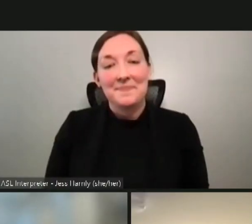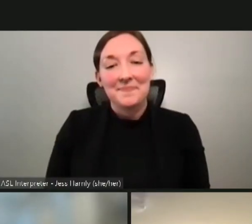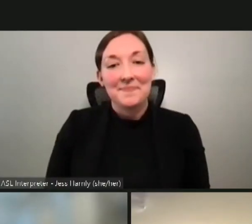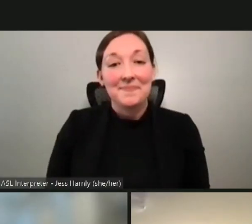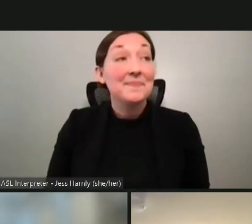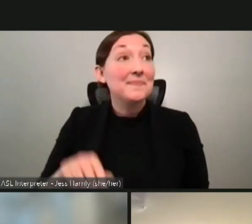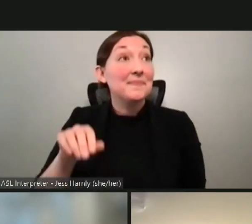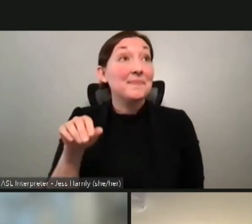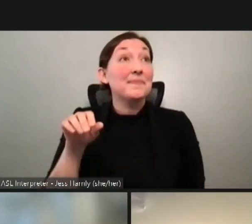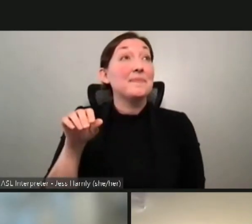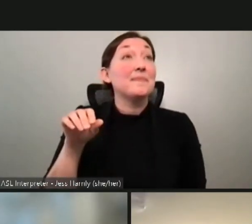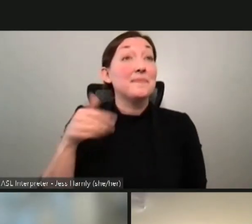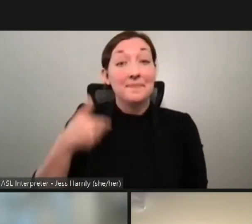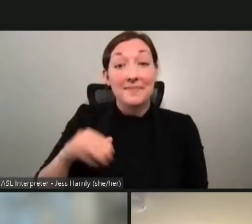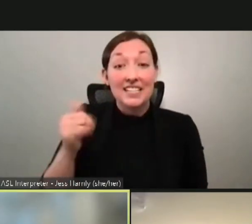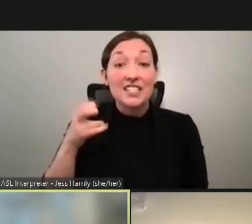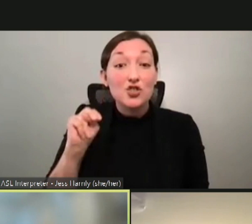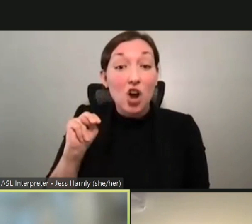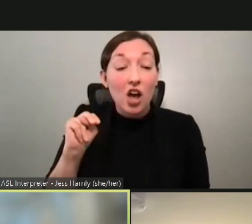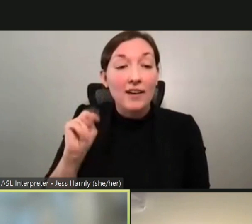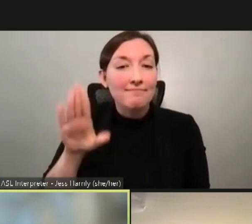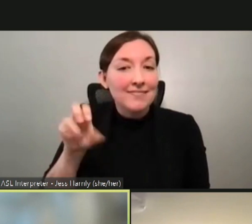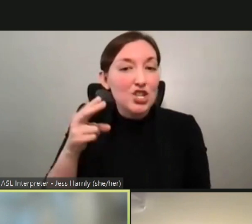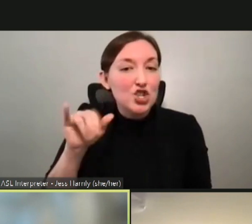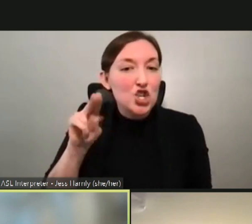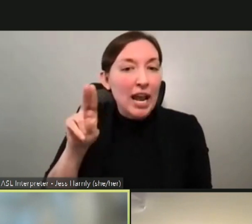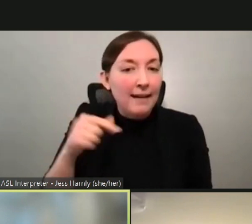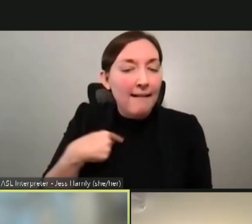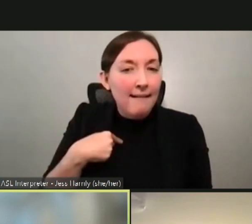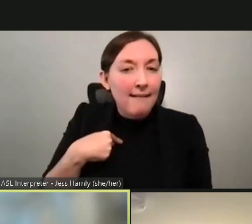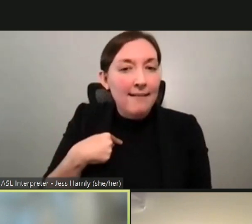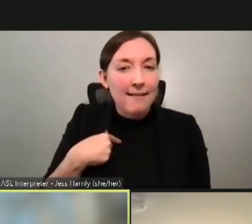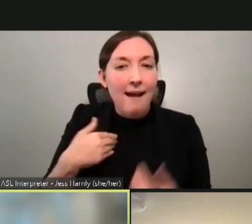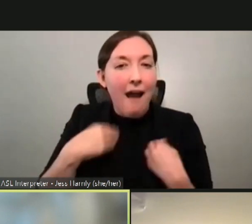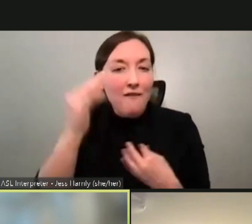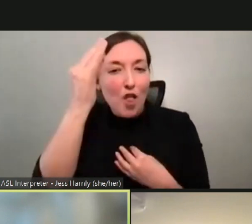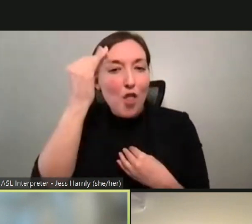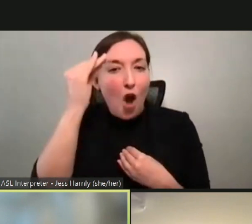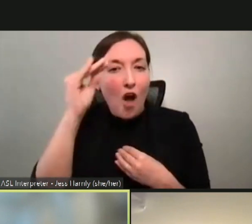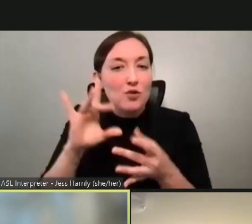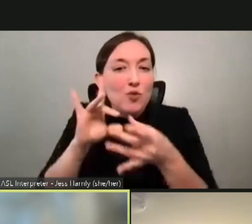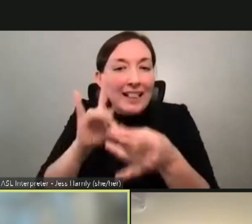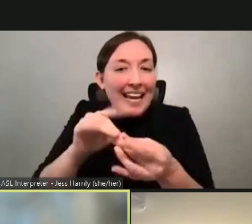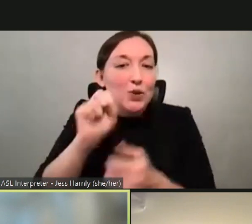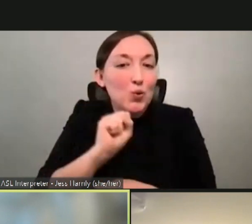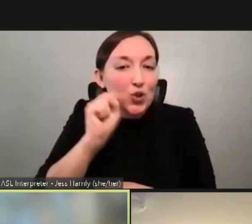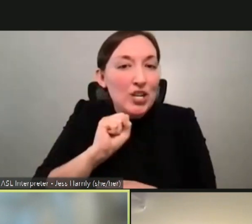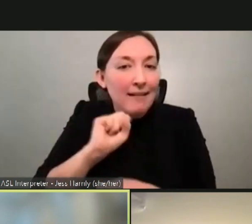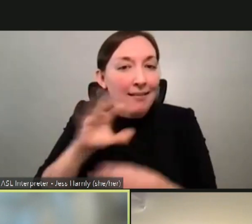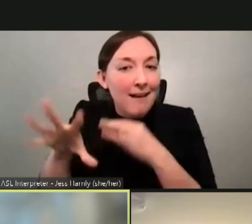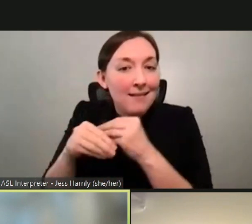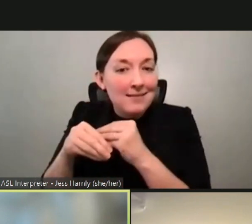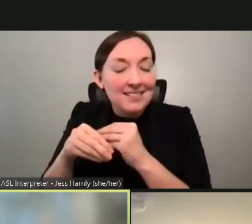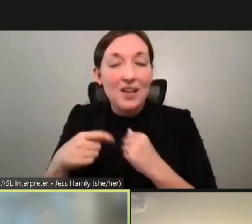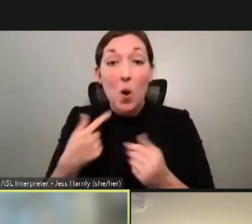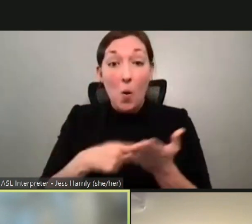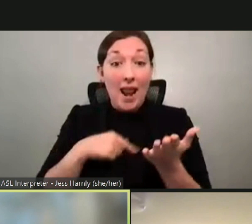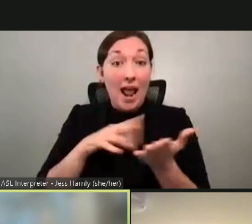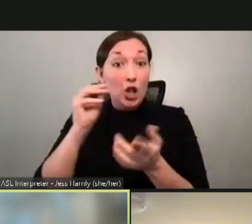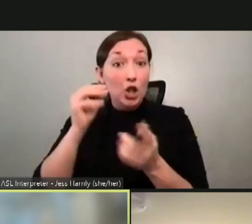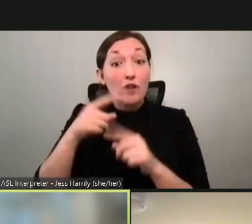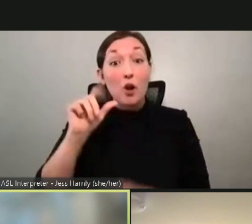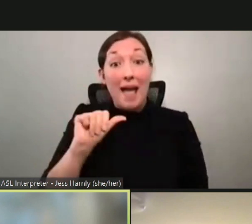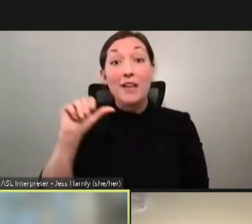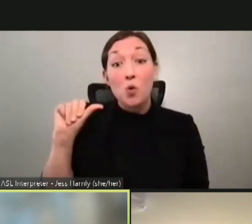Shana, this is John. And I have a, I have a thought that follows that. And what I learned from the Astro